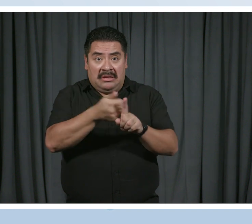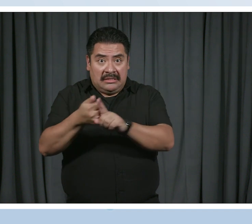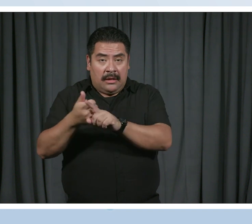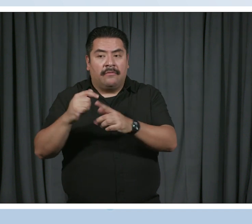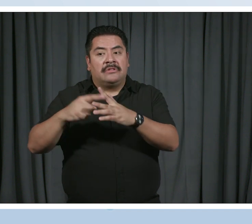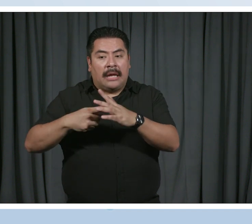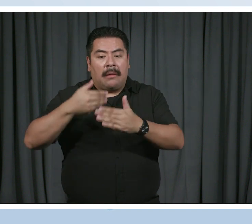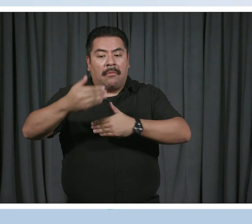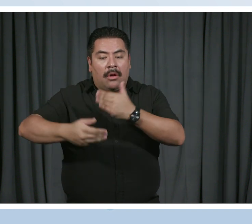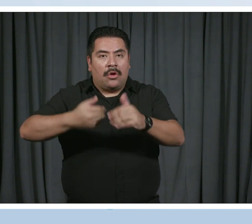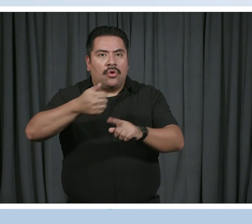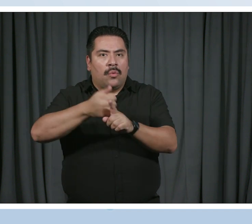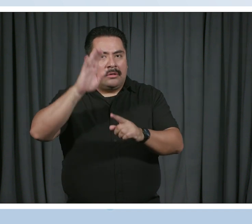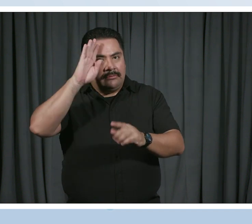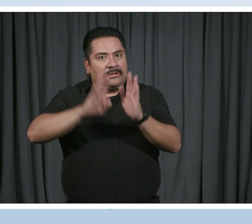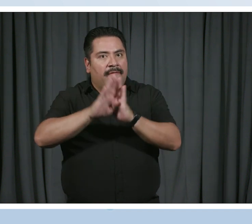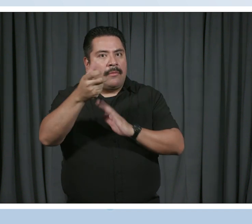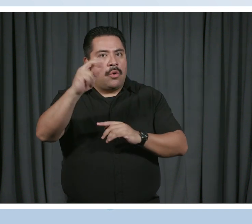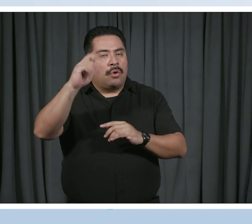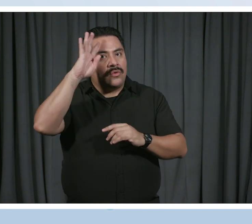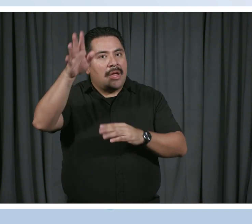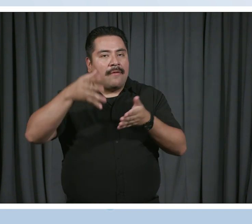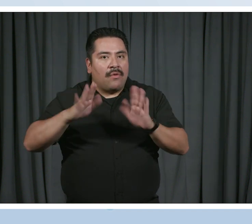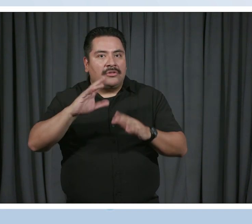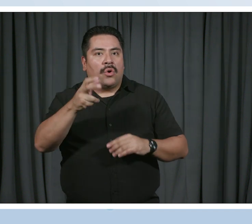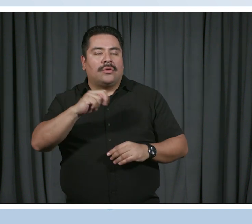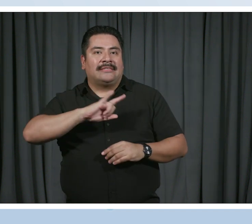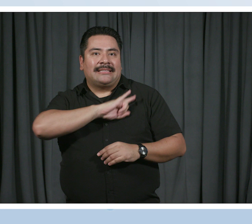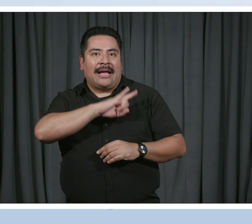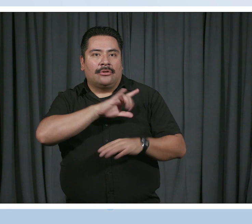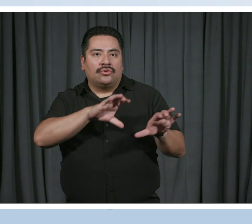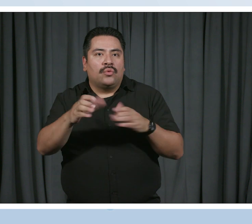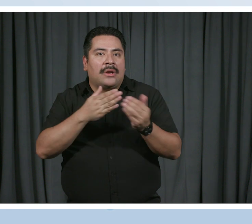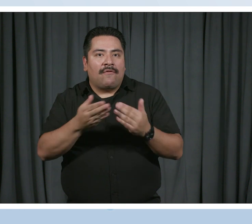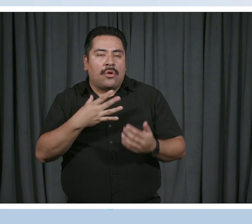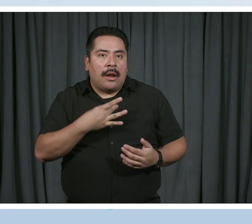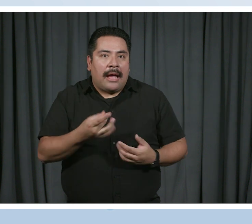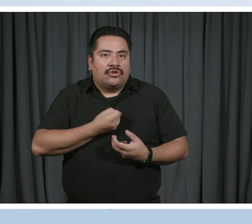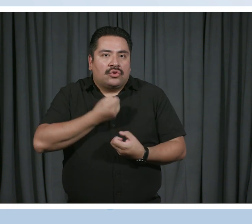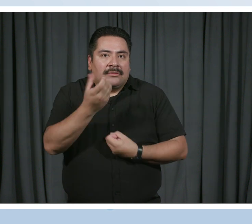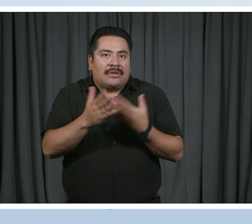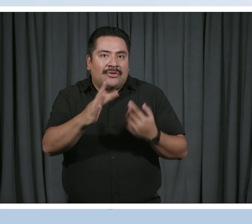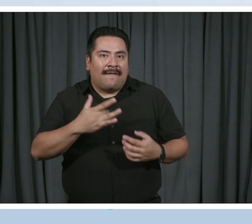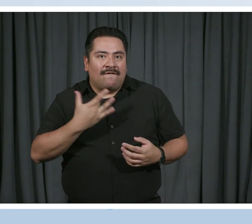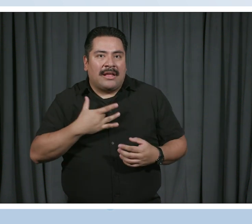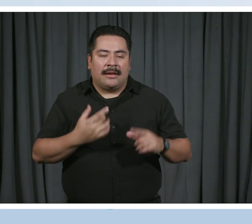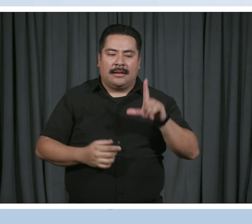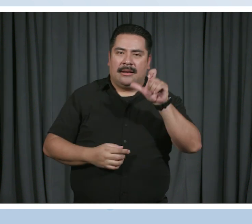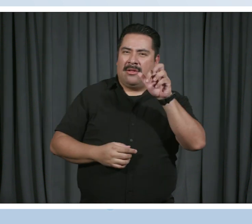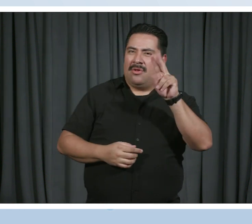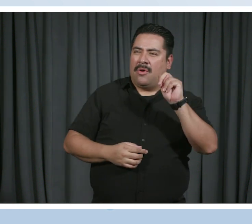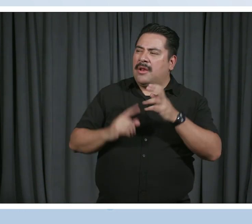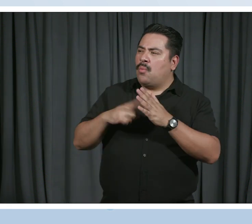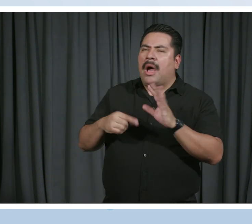develop your own creative ways and your own style to do what you like and to express how you're feeling. What message